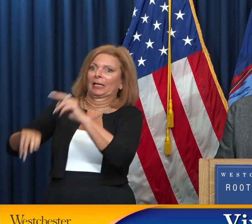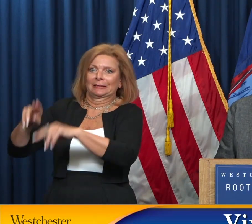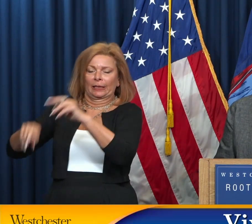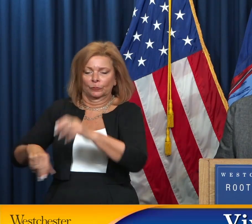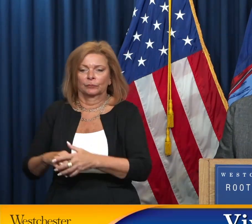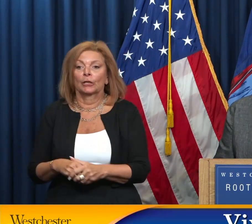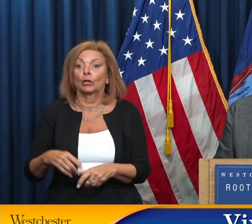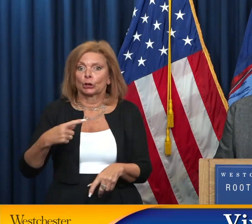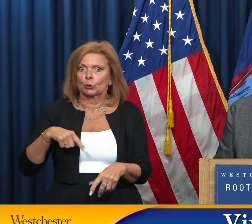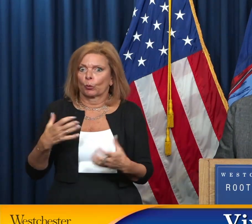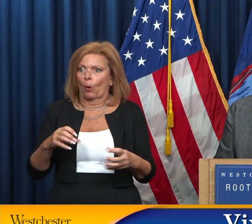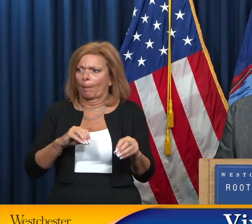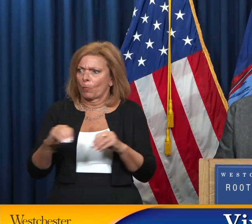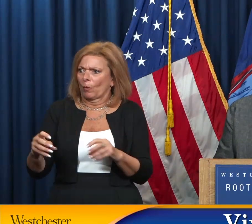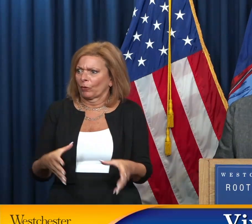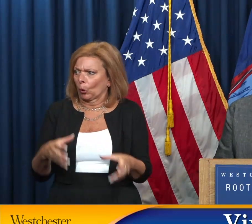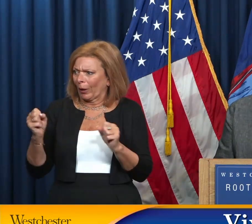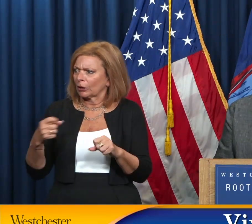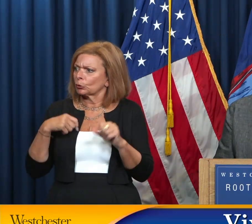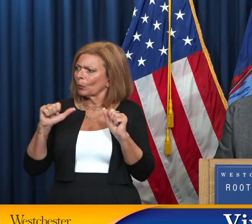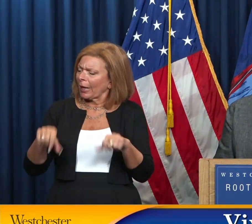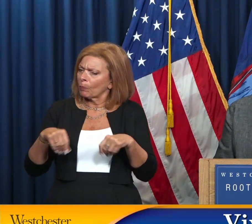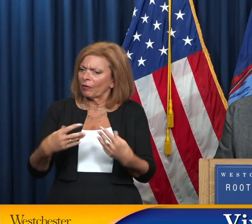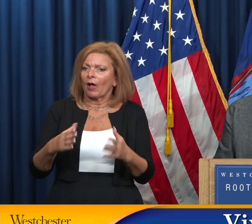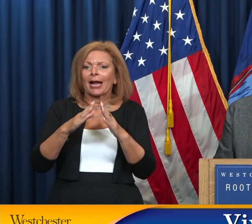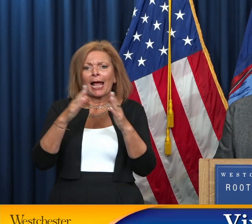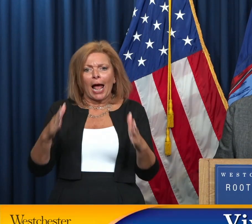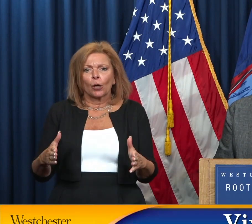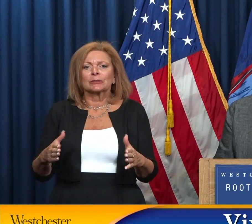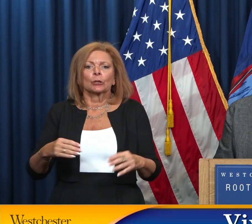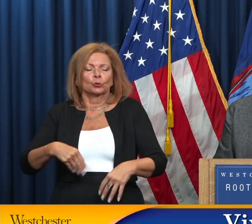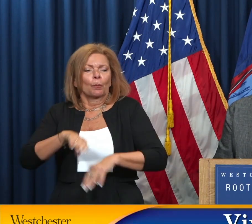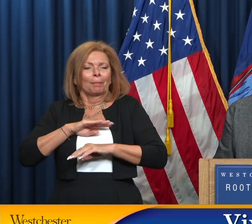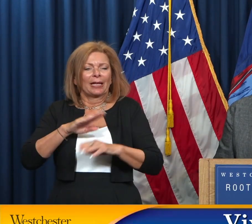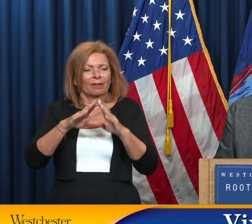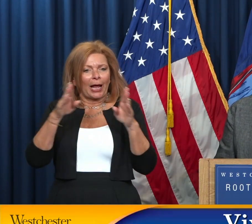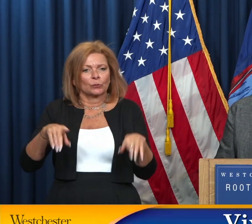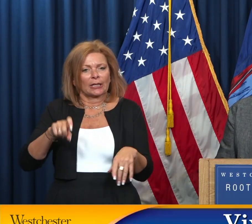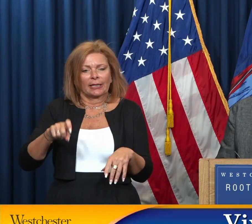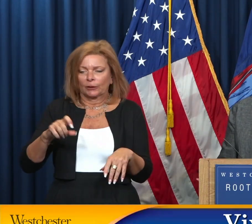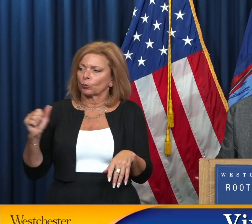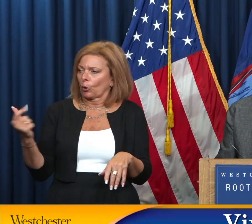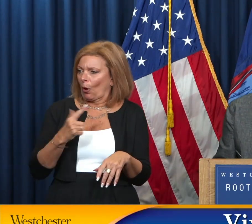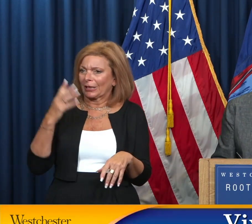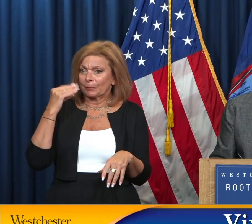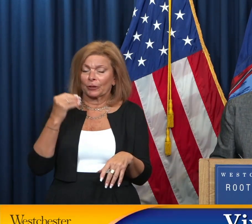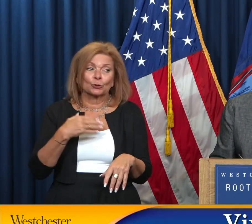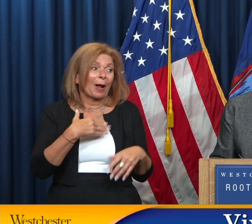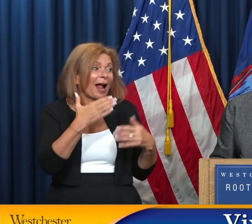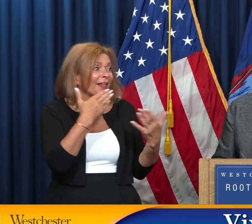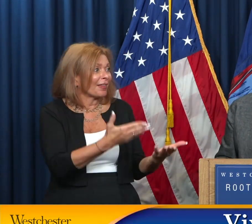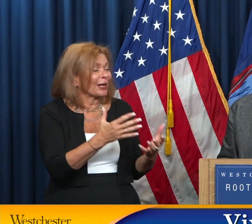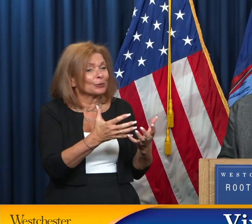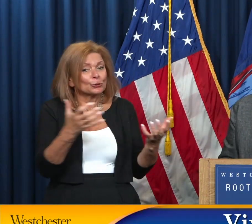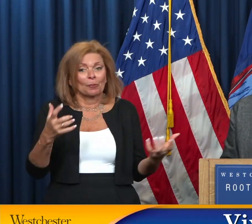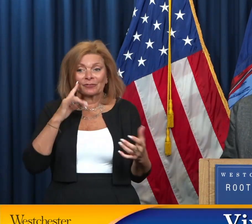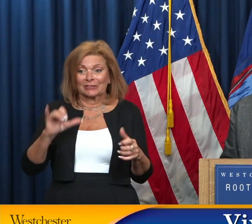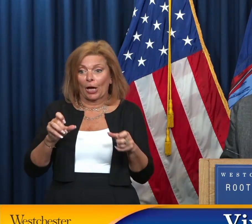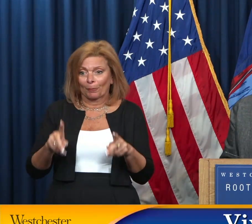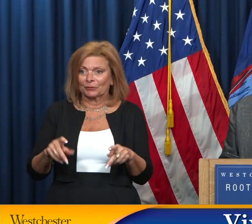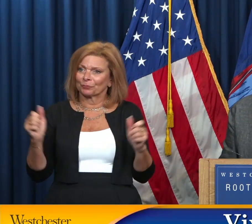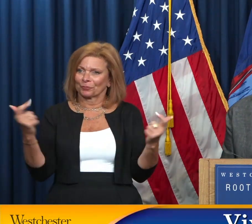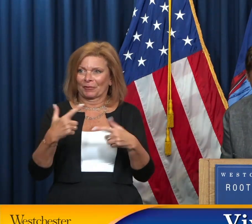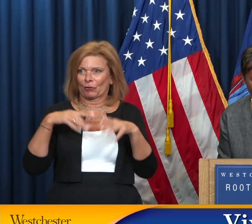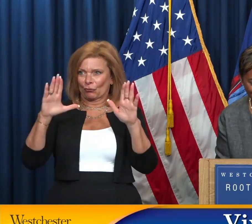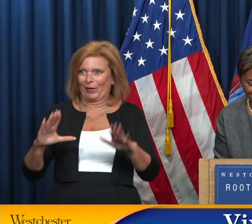quickly as possible so that we can provide housing to meet some of the housing needs that we all are experiencing. So I thank you very much for this opportunity and everyone